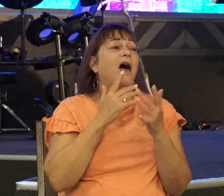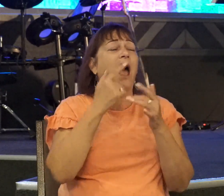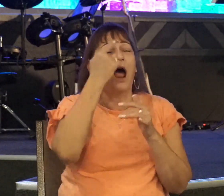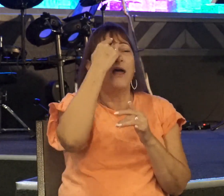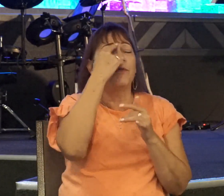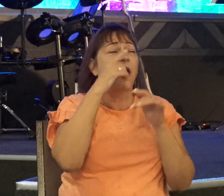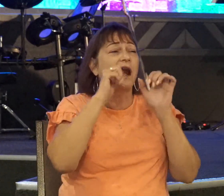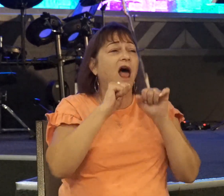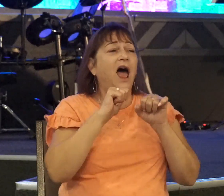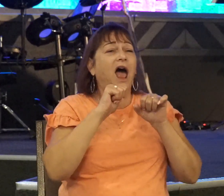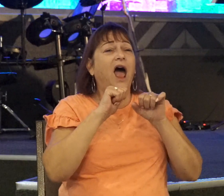in a honeycomb and try it.